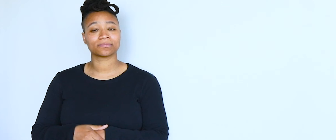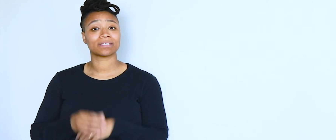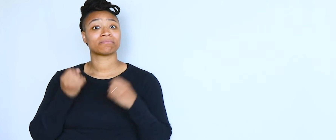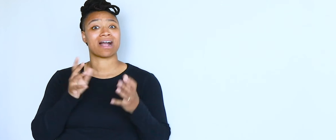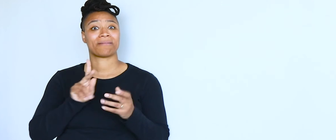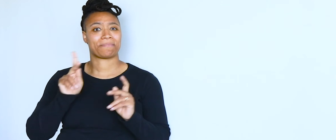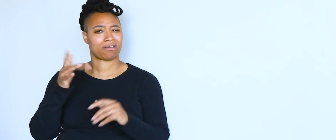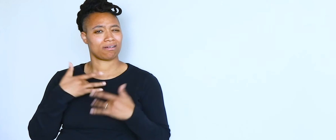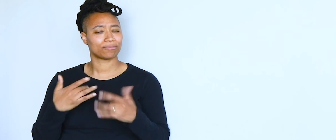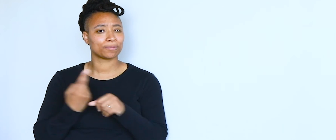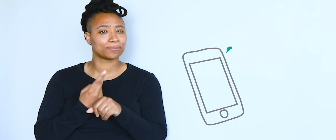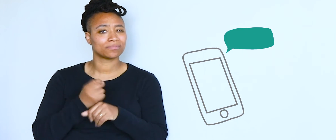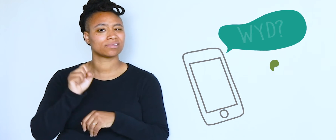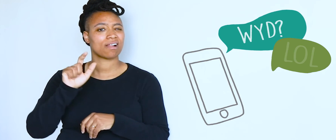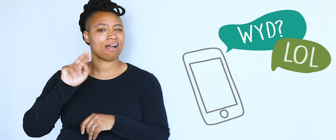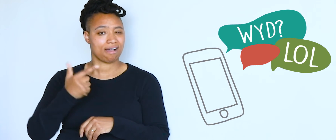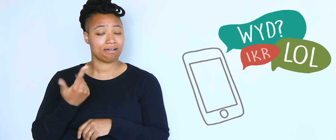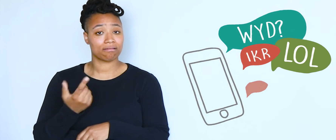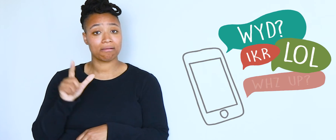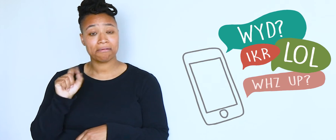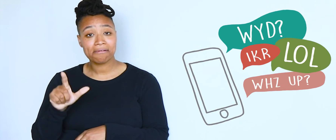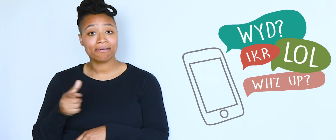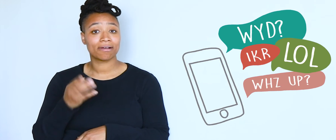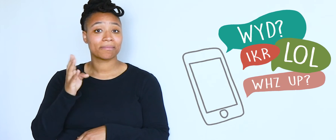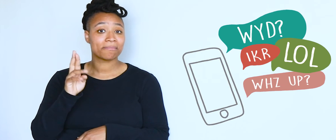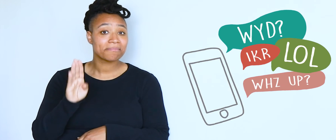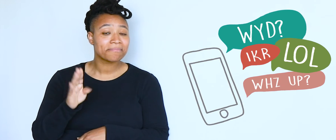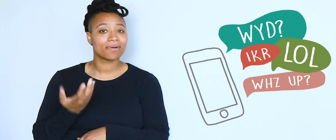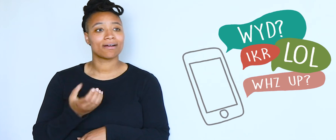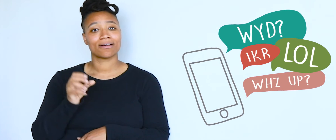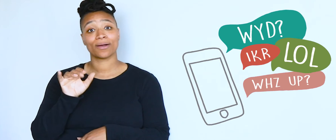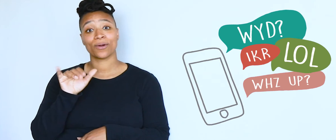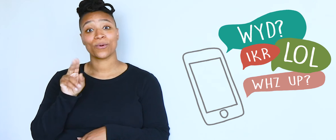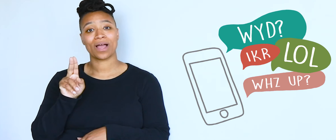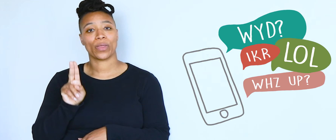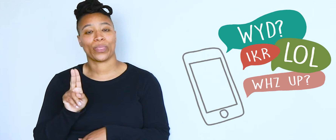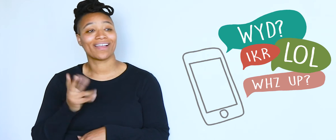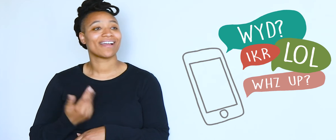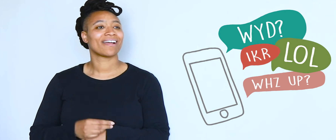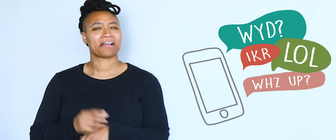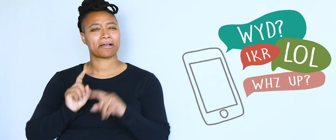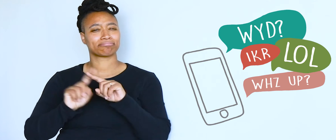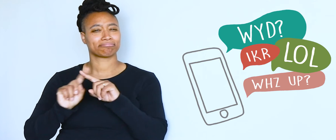Slang is widely used in text. Phrases like LOL, BRB, abbreviating Y-O-U to the letter U, etc.